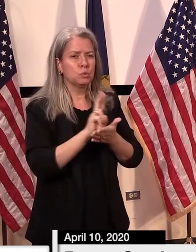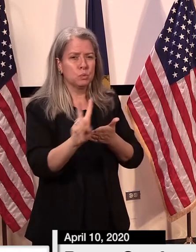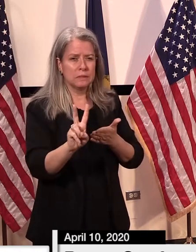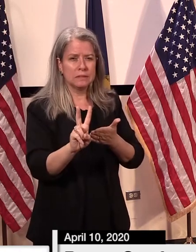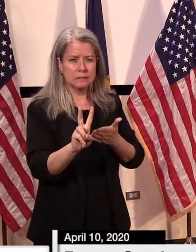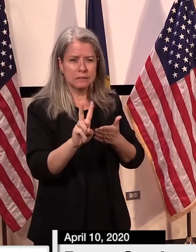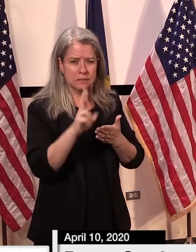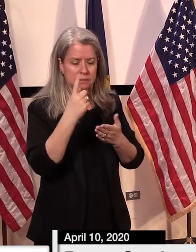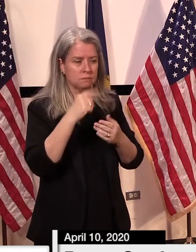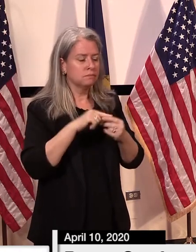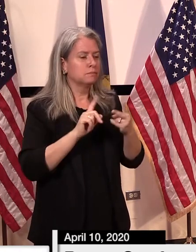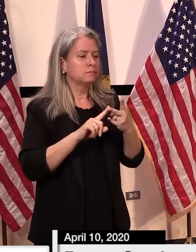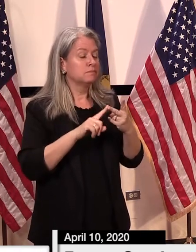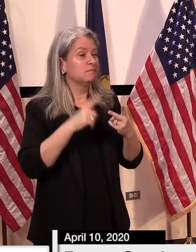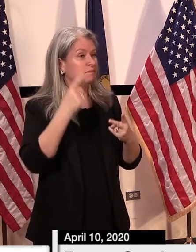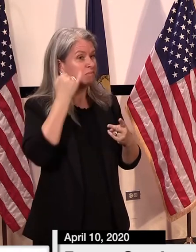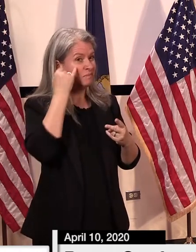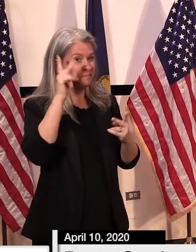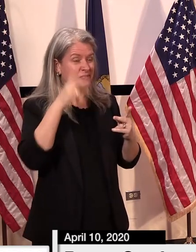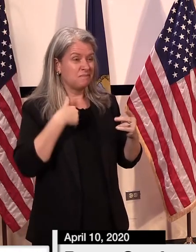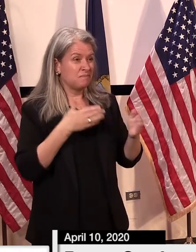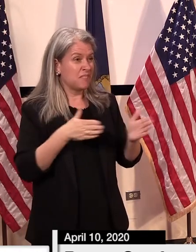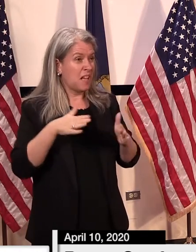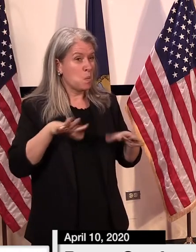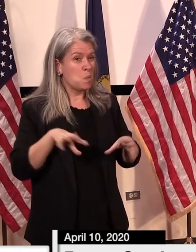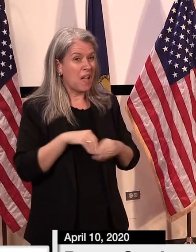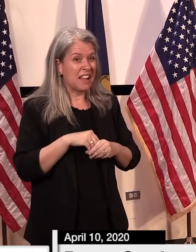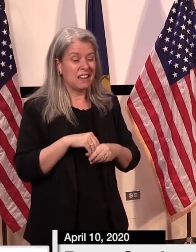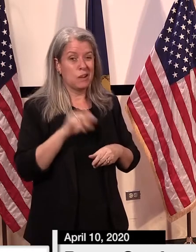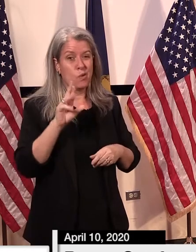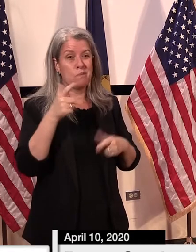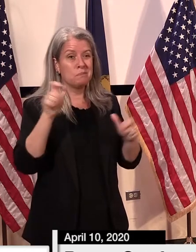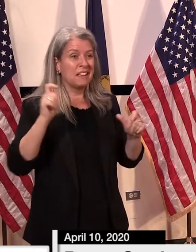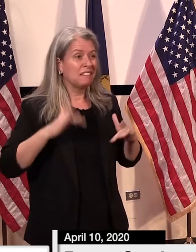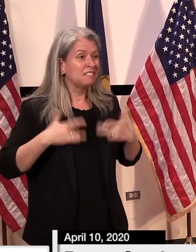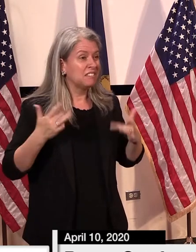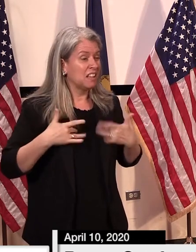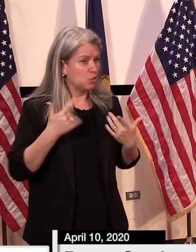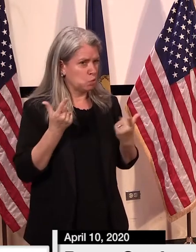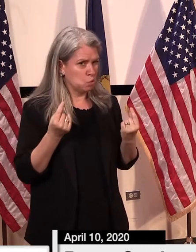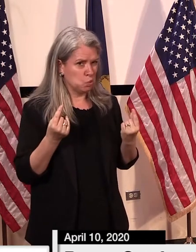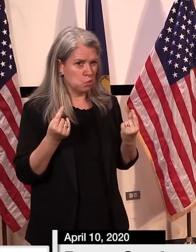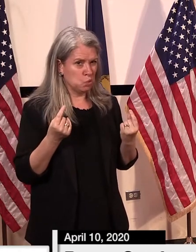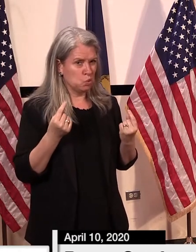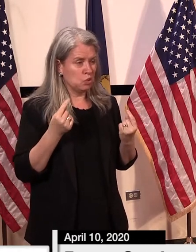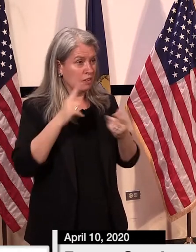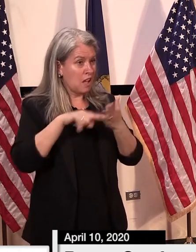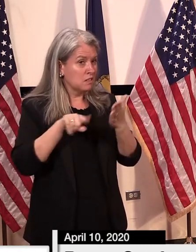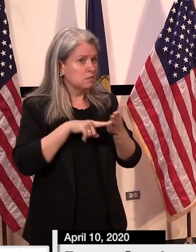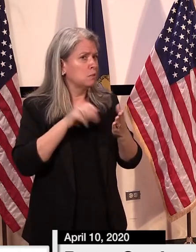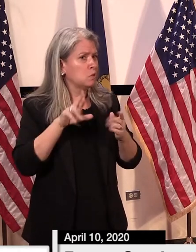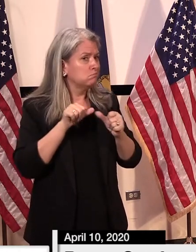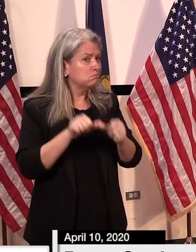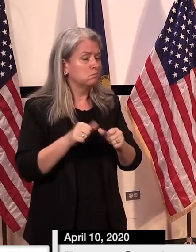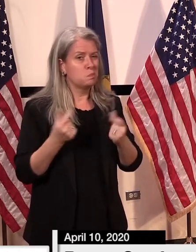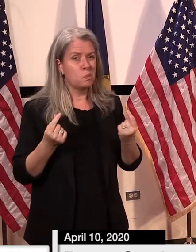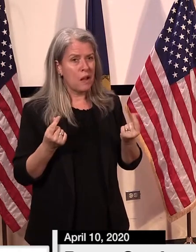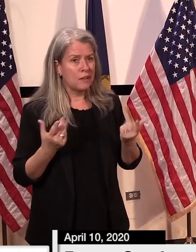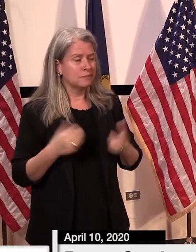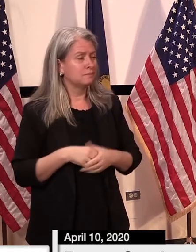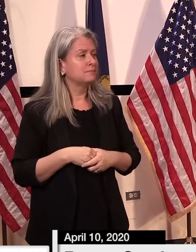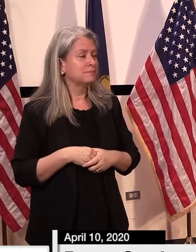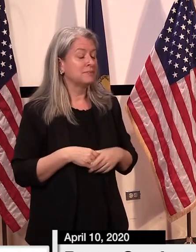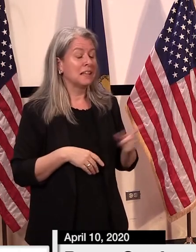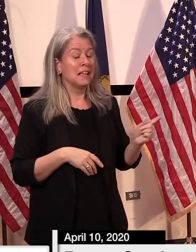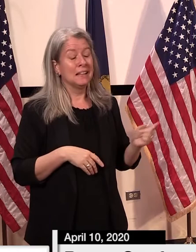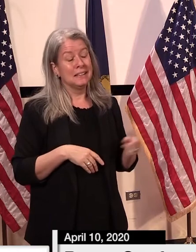maybe have larger events like weddings and things already planned for later on in the year yeah those are two great questions and something